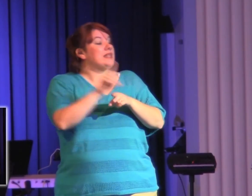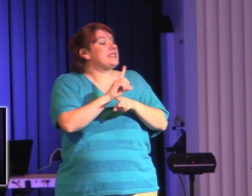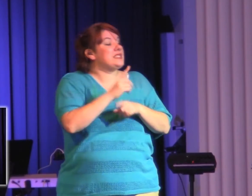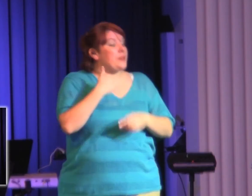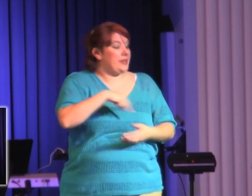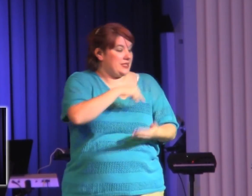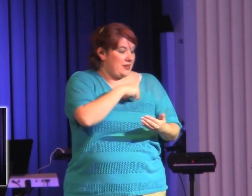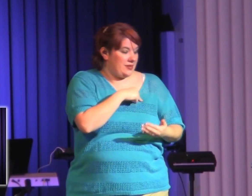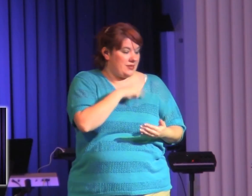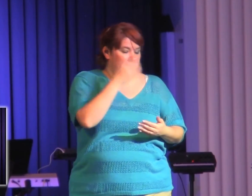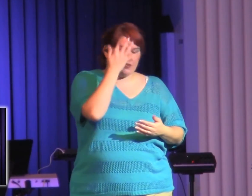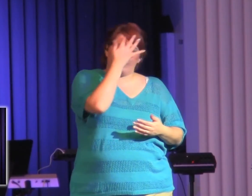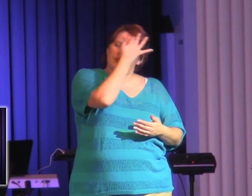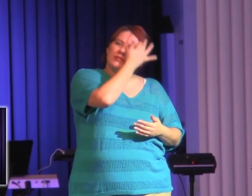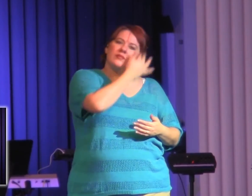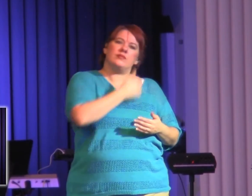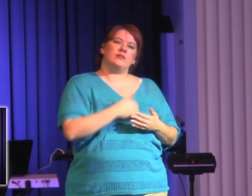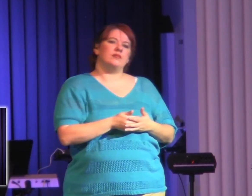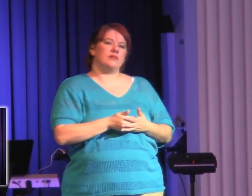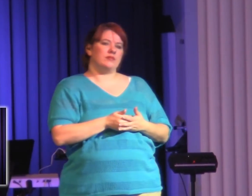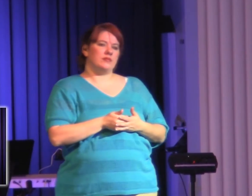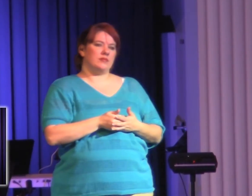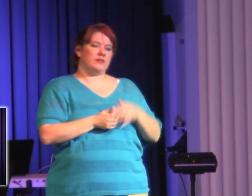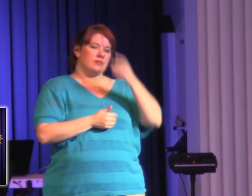See, can I just give you a little clue?